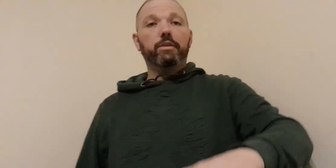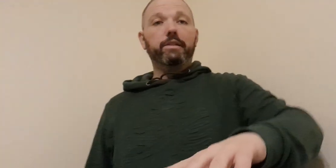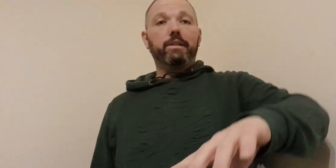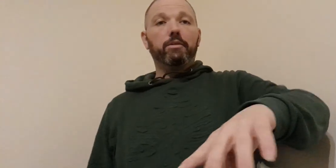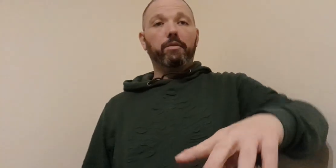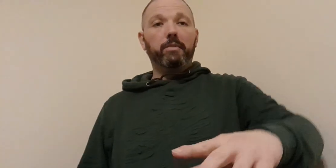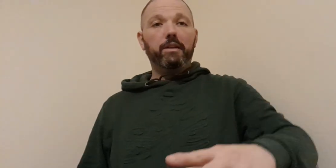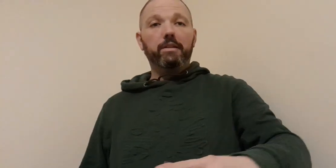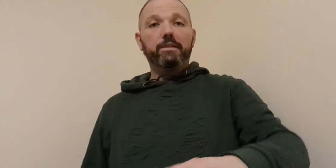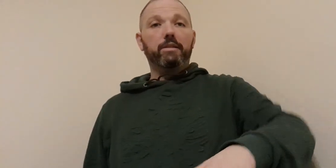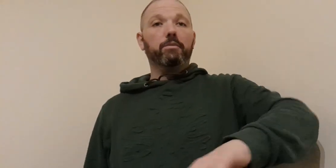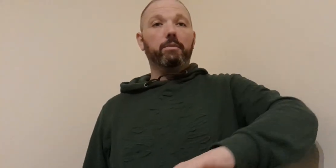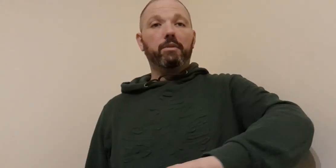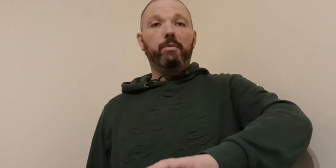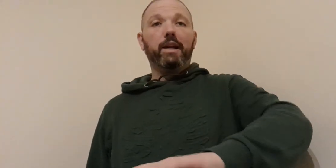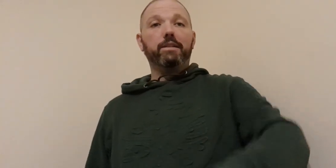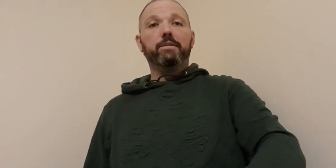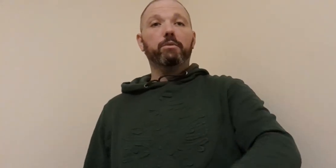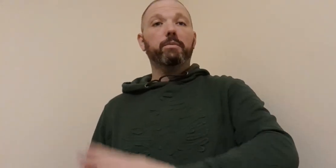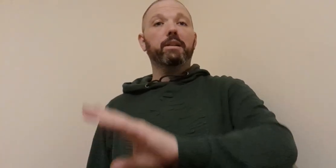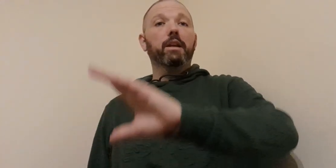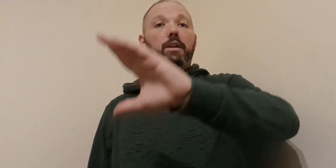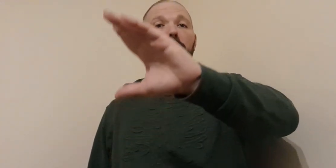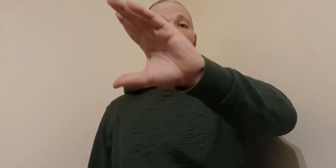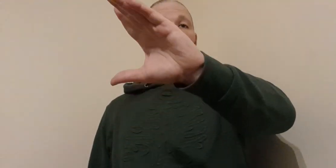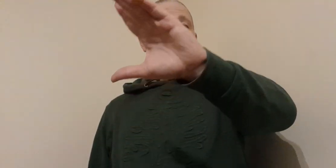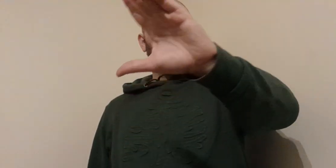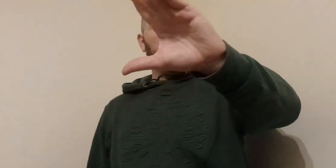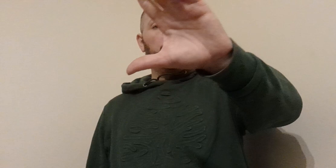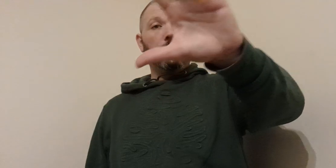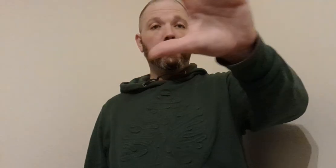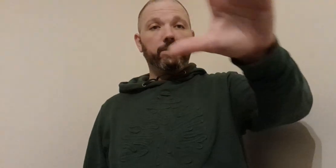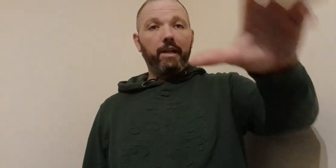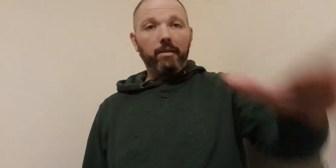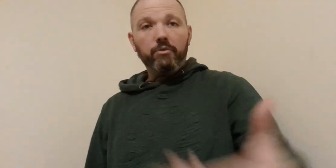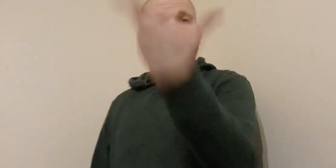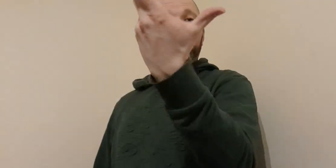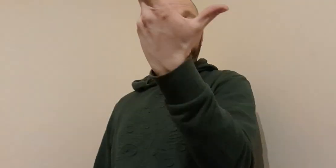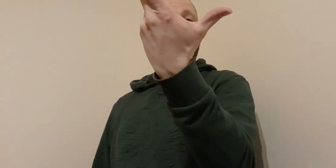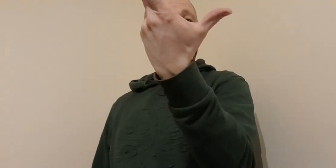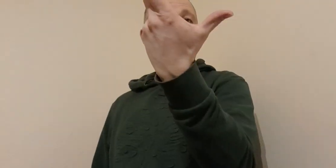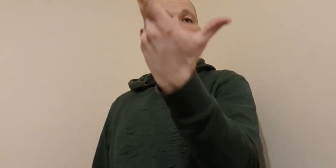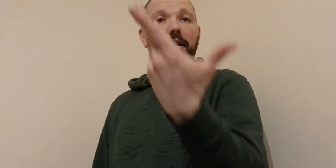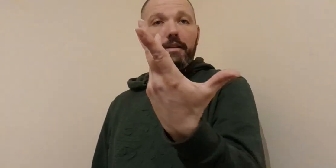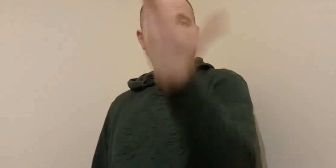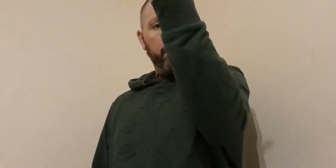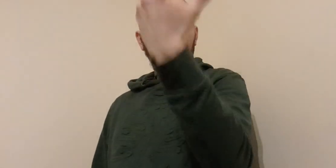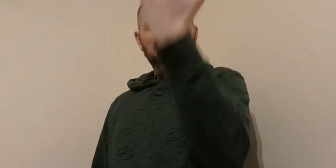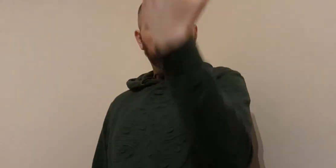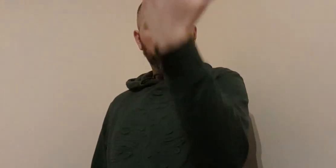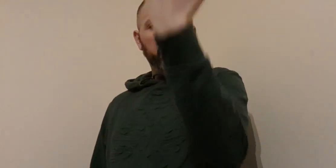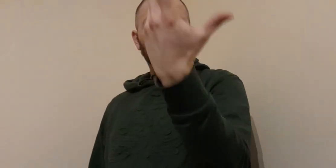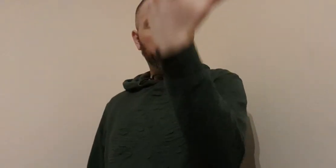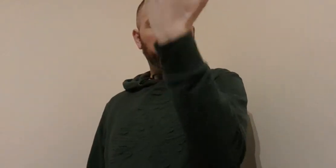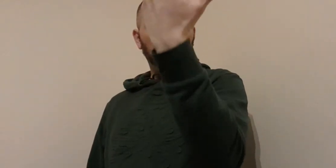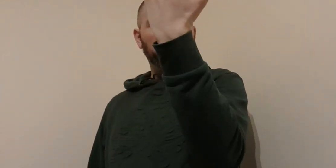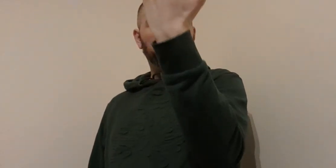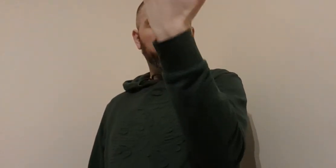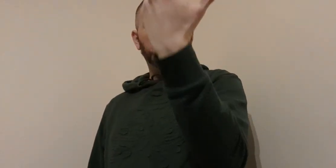drills like go from here let's like we would have practiced would have been you meet the other person's arm drill it up drilling it up completely